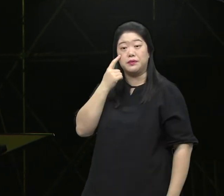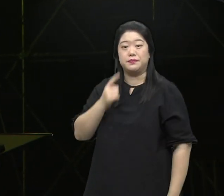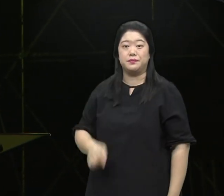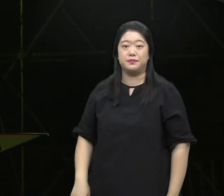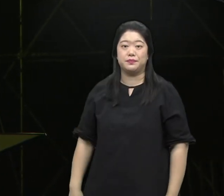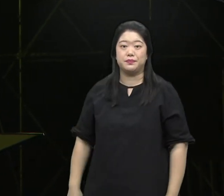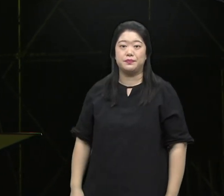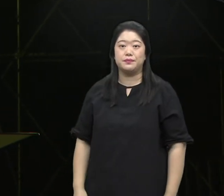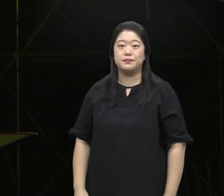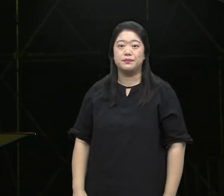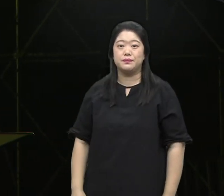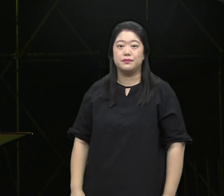Try it Give